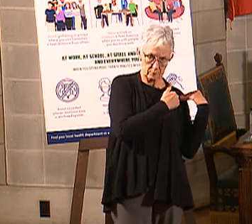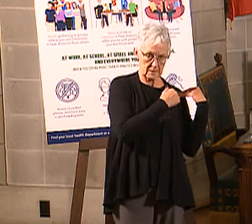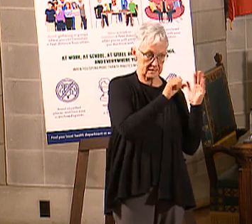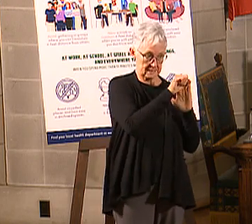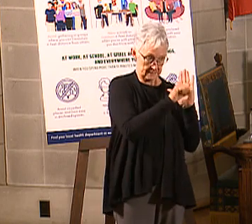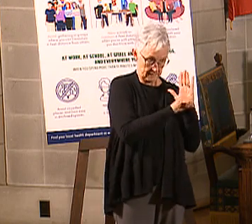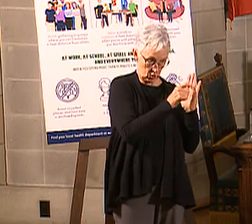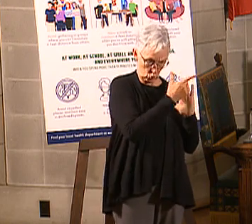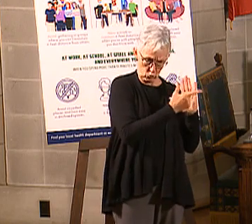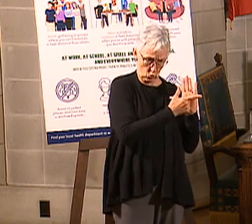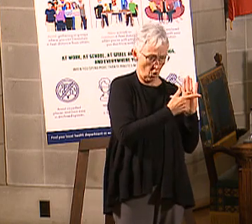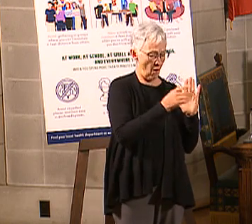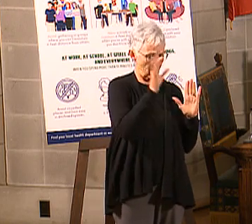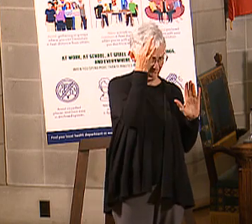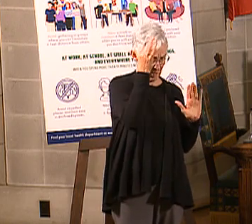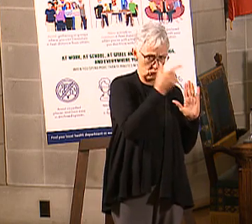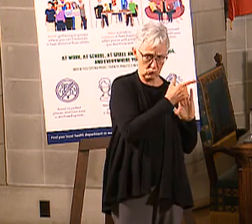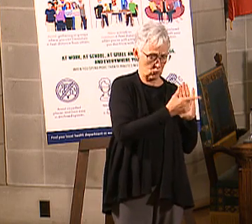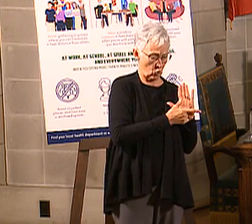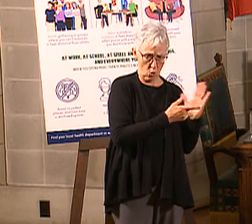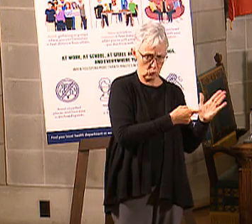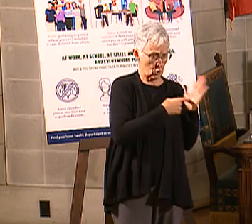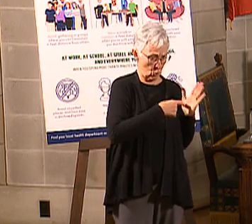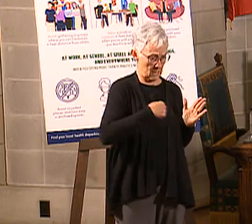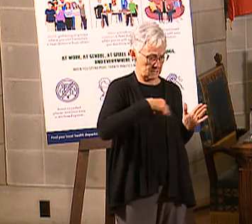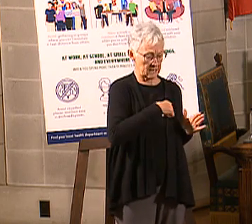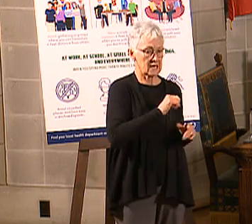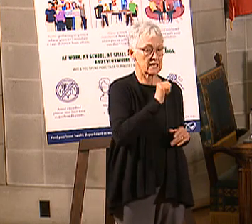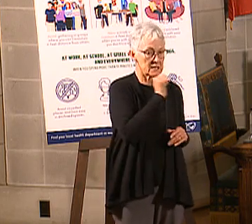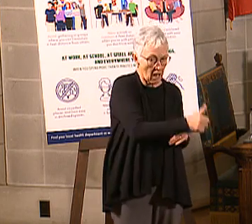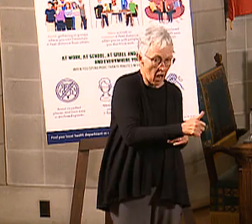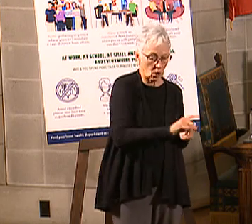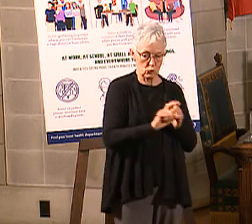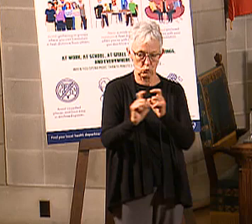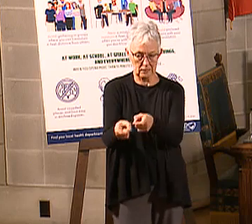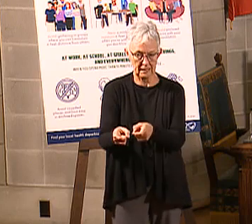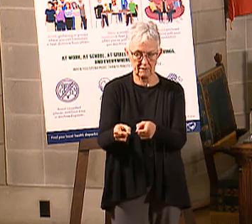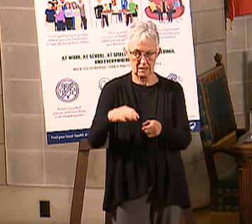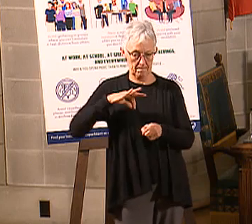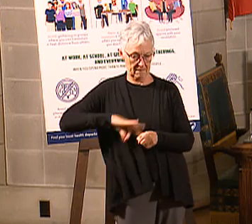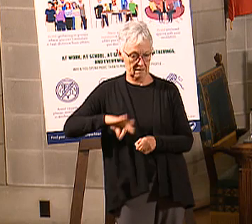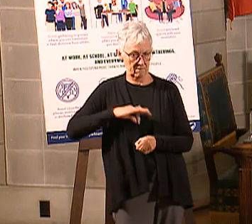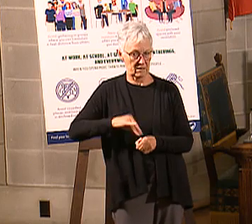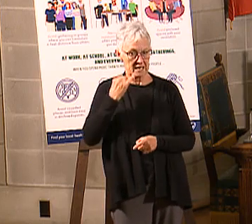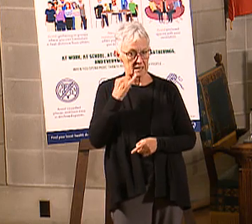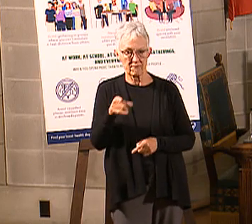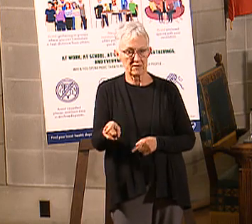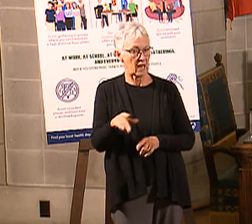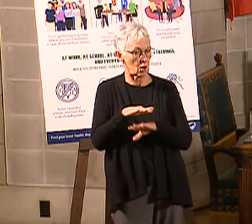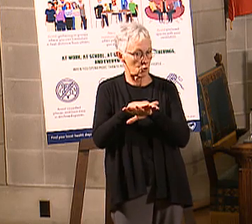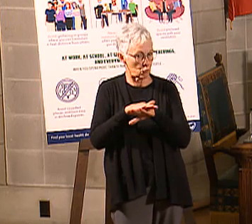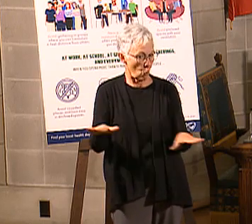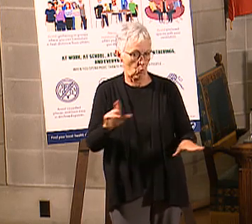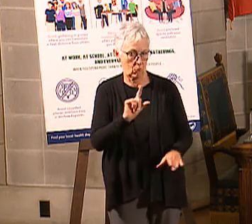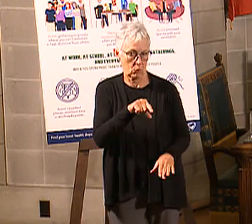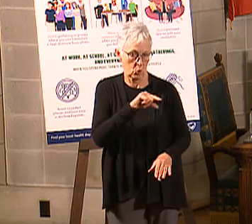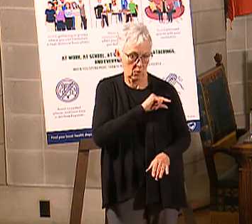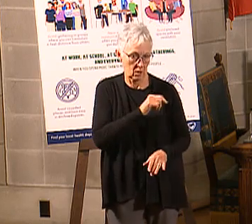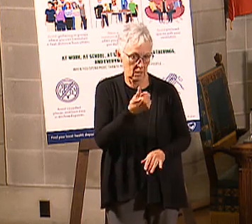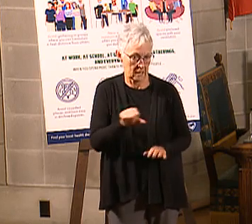state law and federal law, to not provide benefits to individuals who no longer qualify for them, because there's a significant